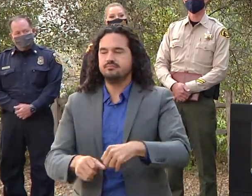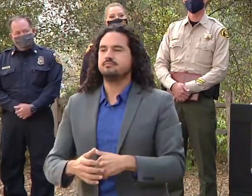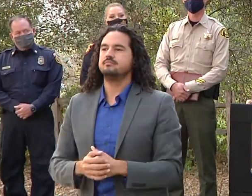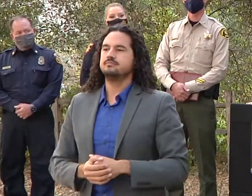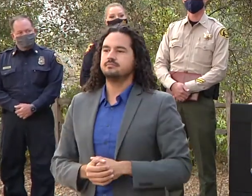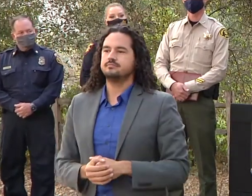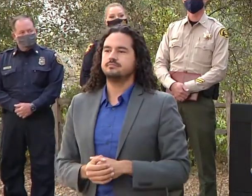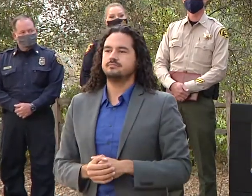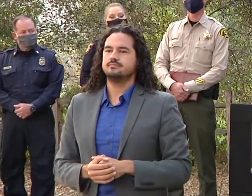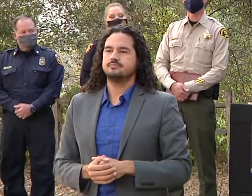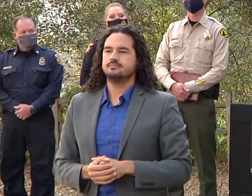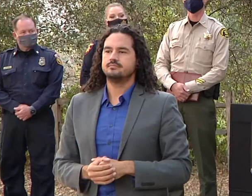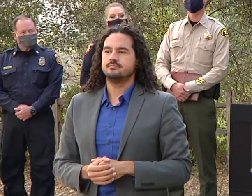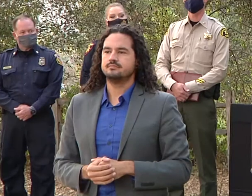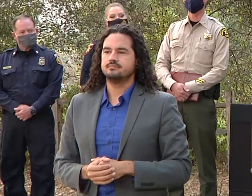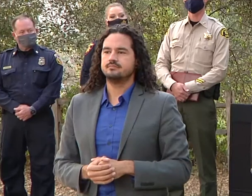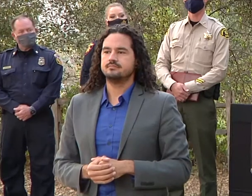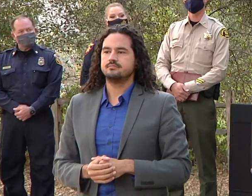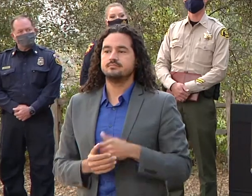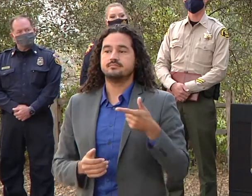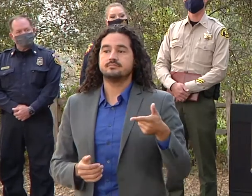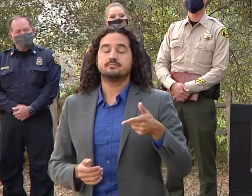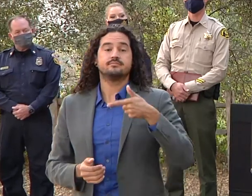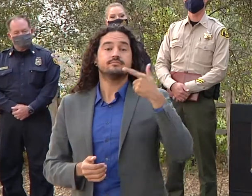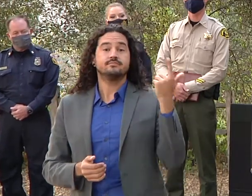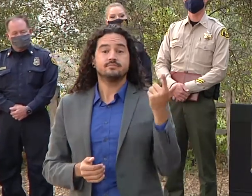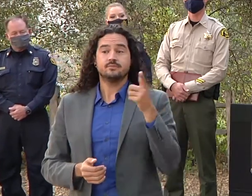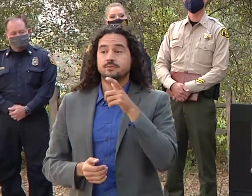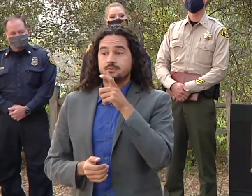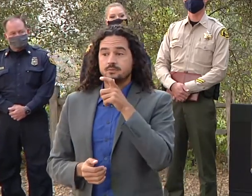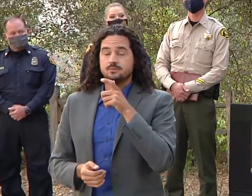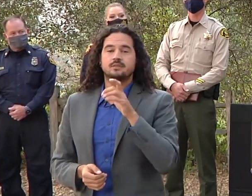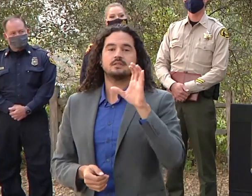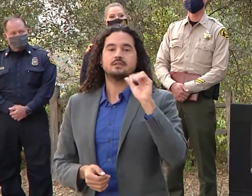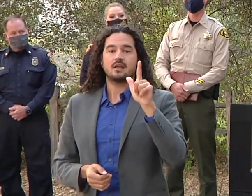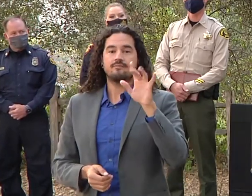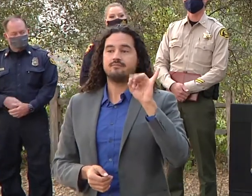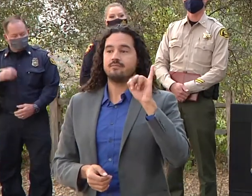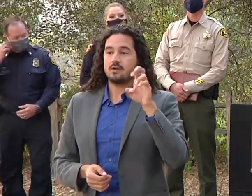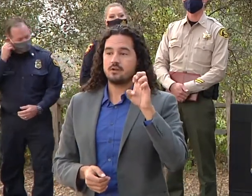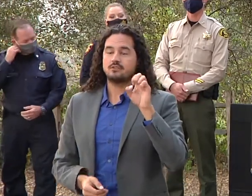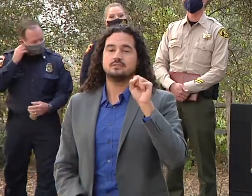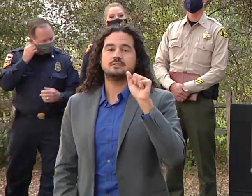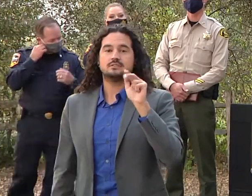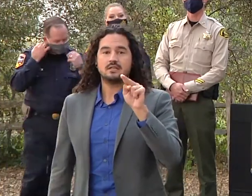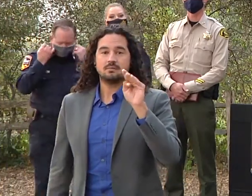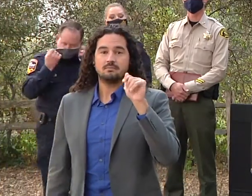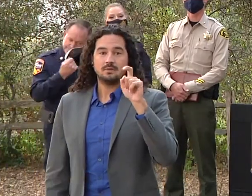and speaking next representing the cal fire san mateo santa cruz unit is you and unit chief ian larkin